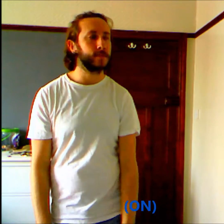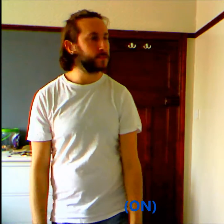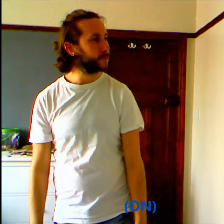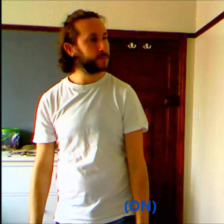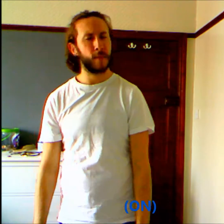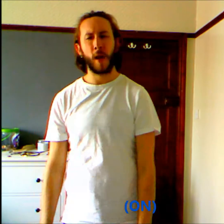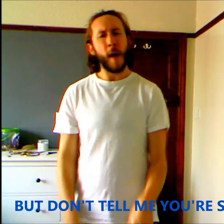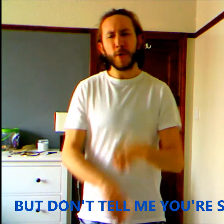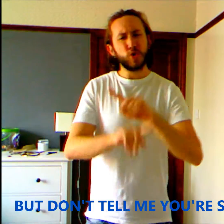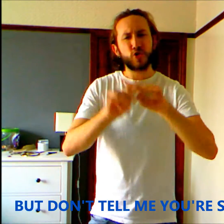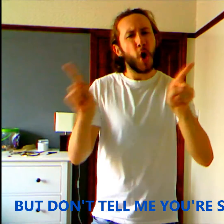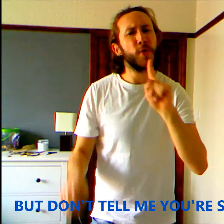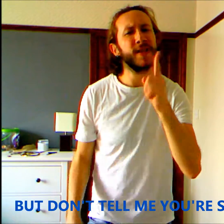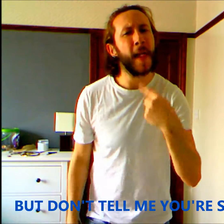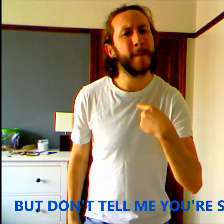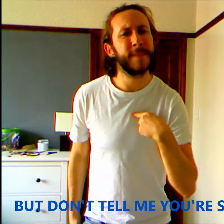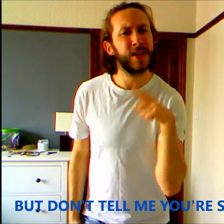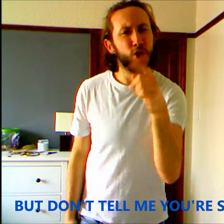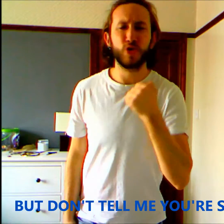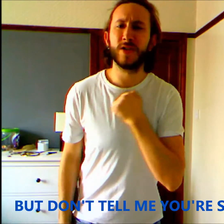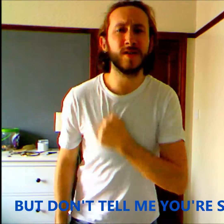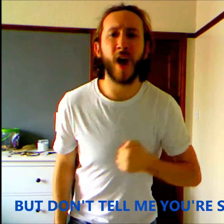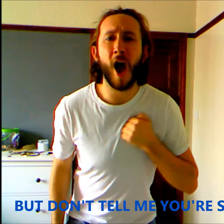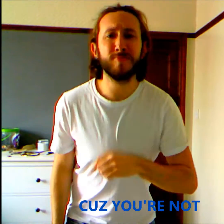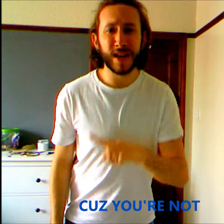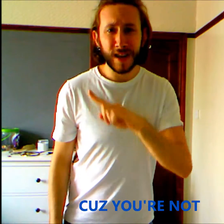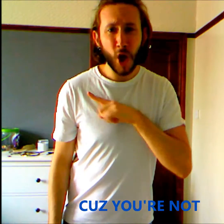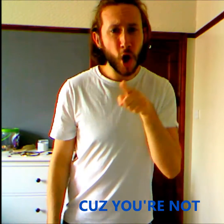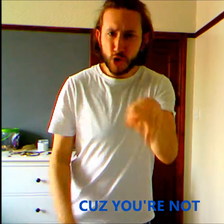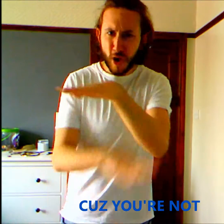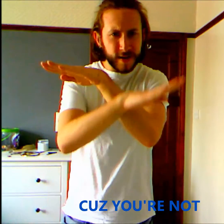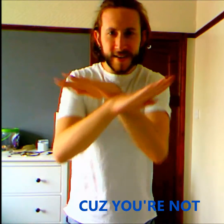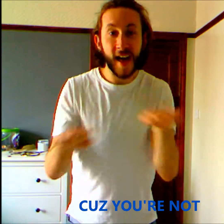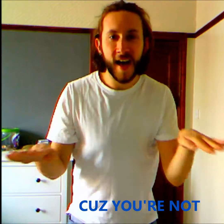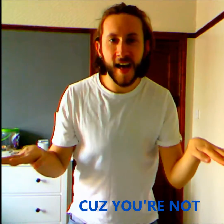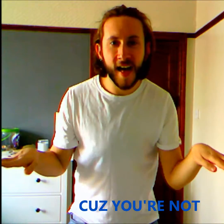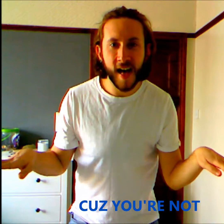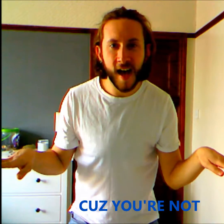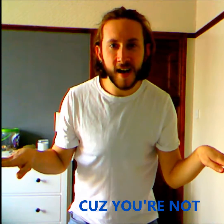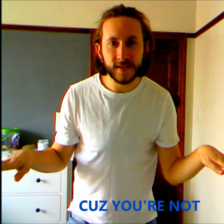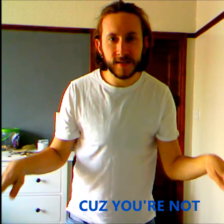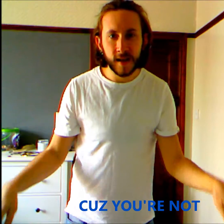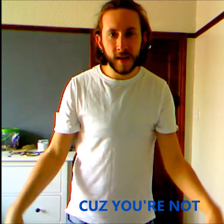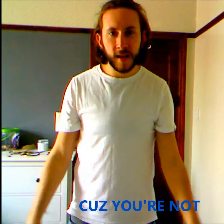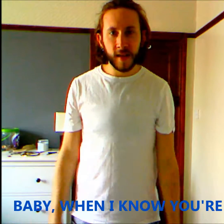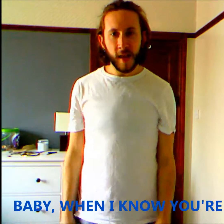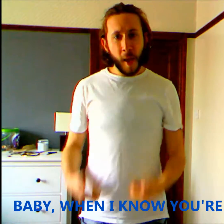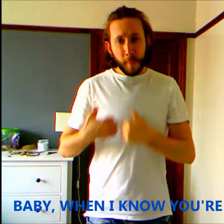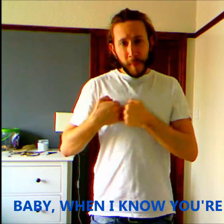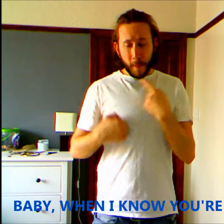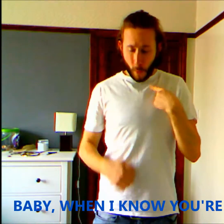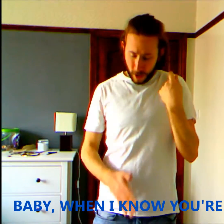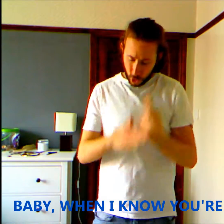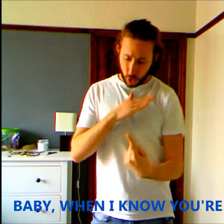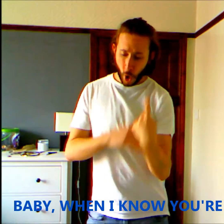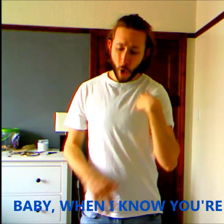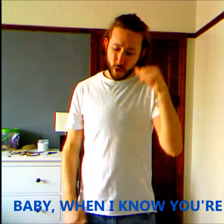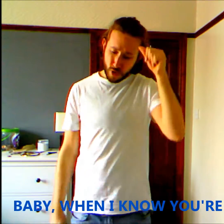And don't tell me you're sorry, cause you're not. Baby, when I know you're